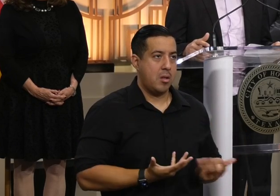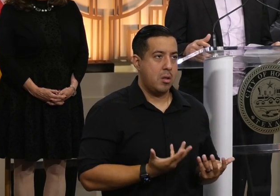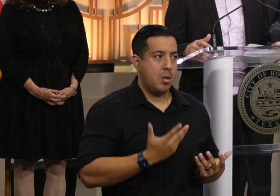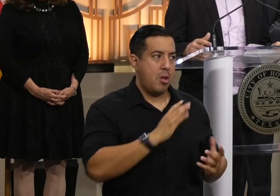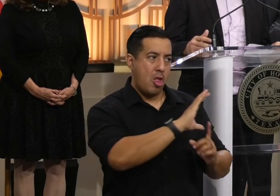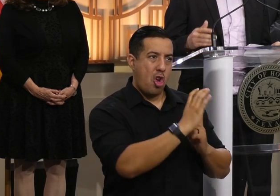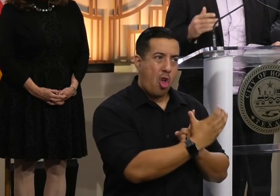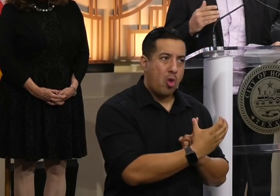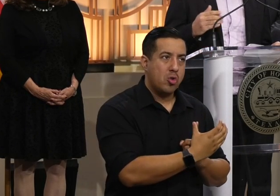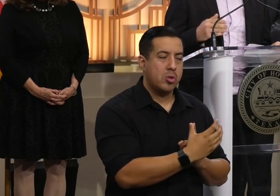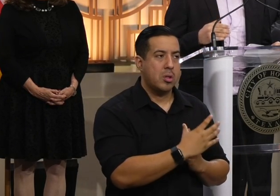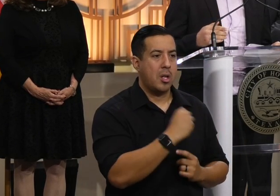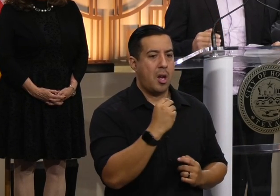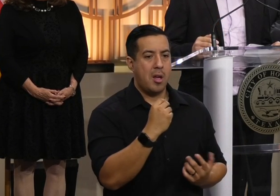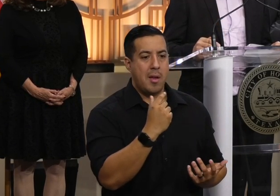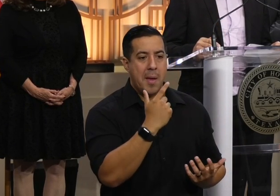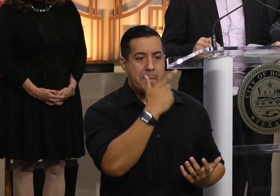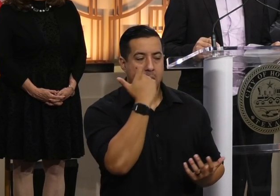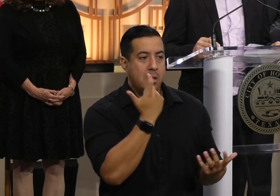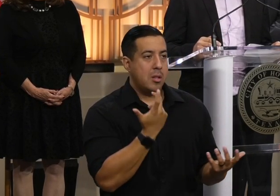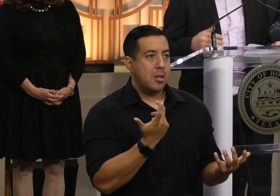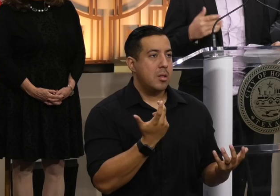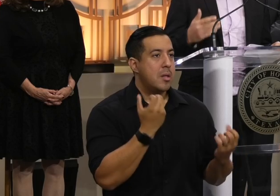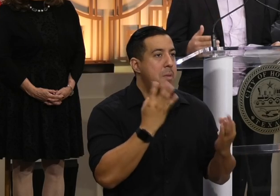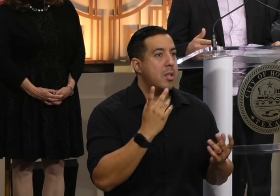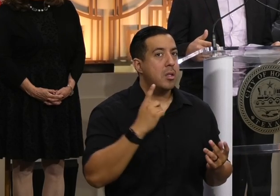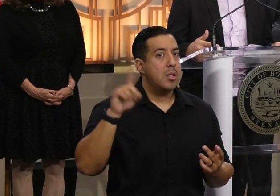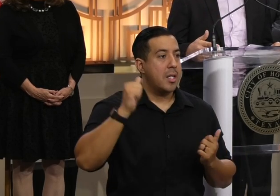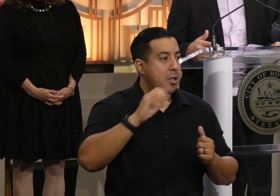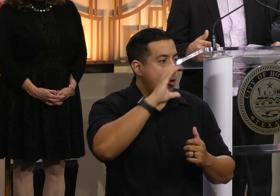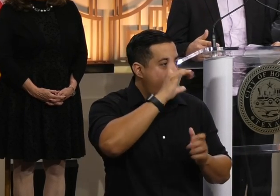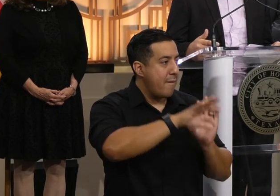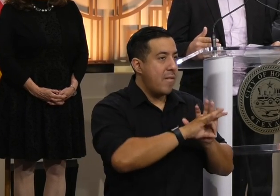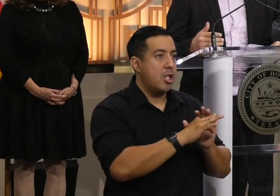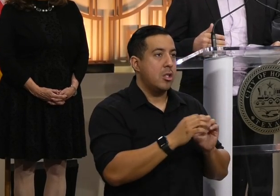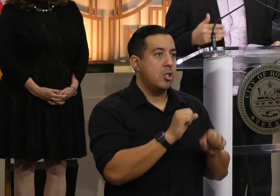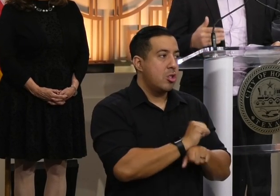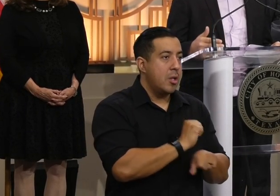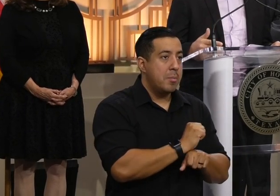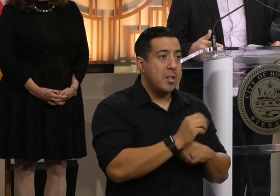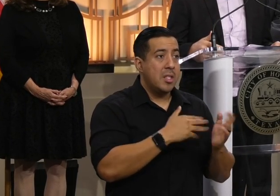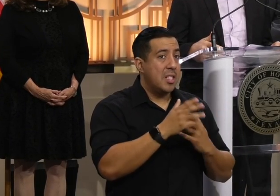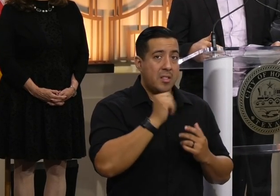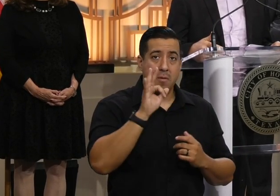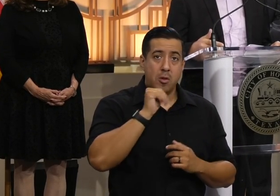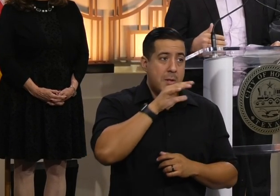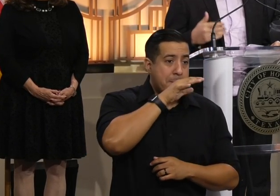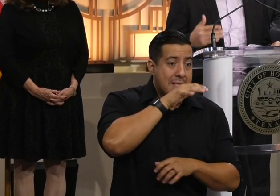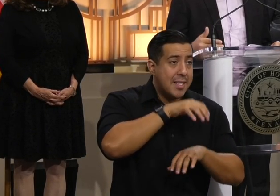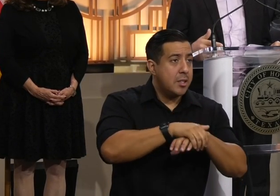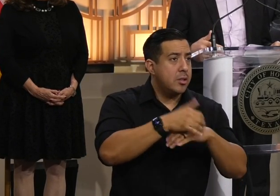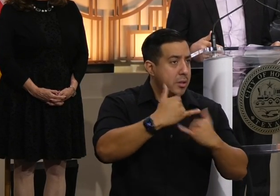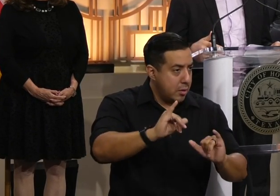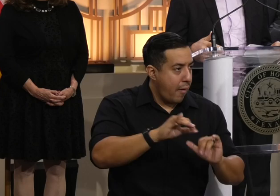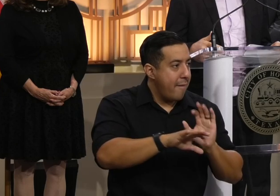culture, because of the way that a lot of them can find a job. Even if you don't speak English, you can still